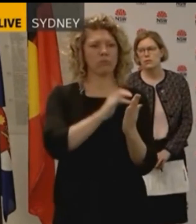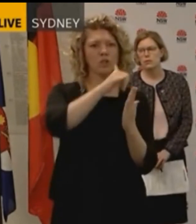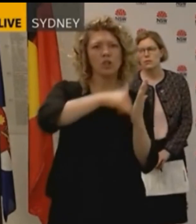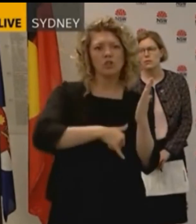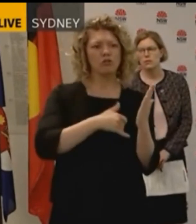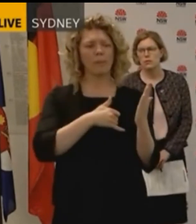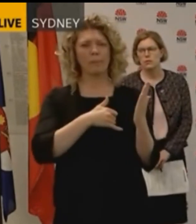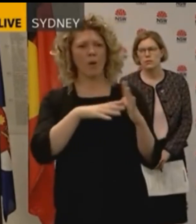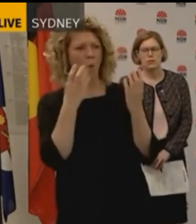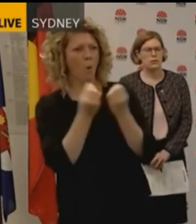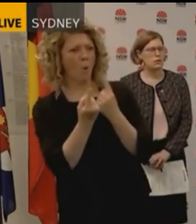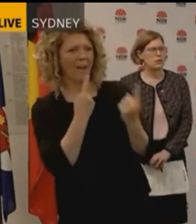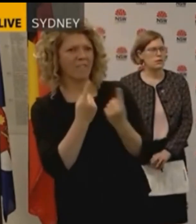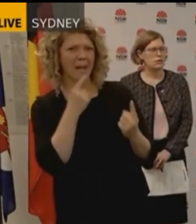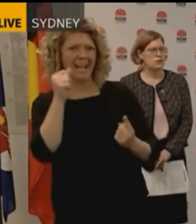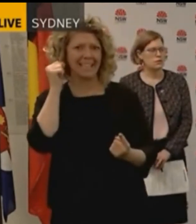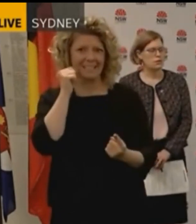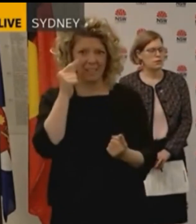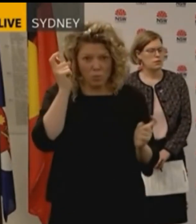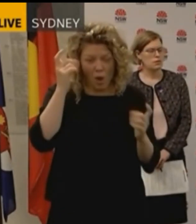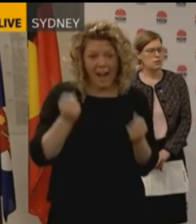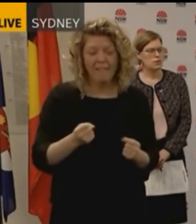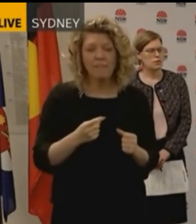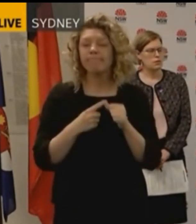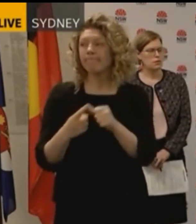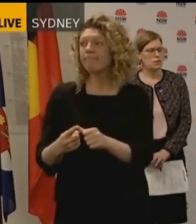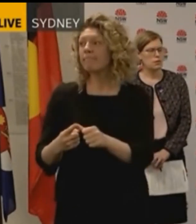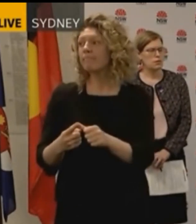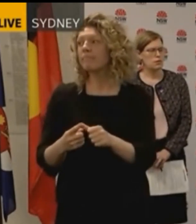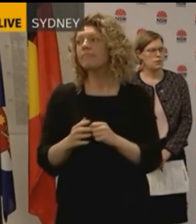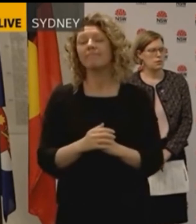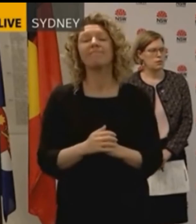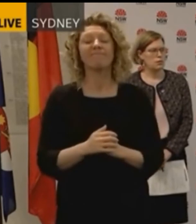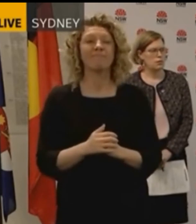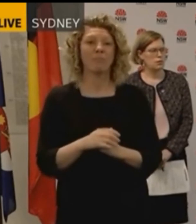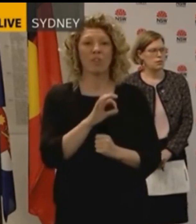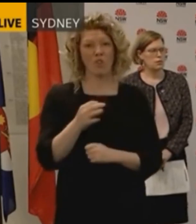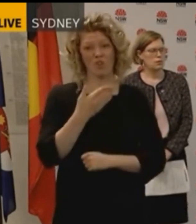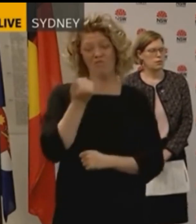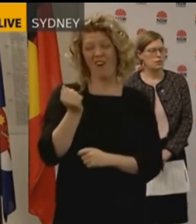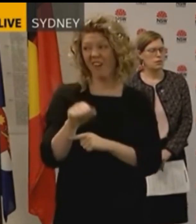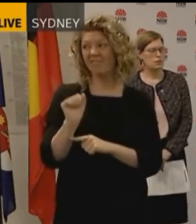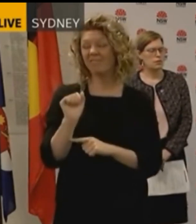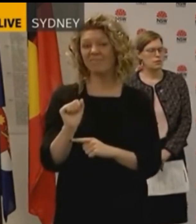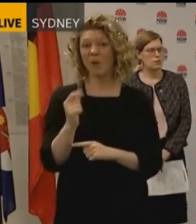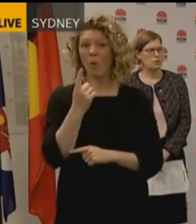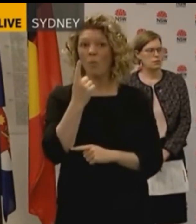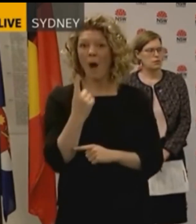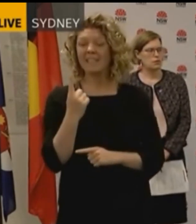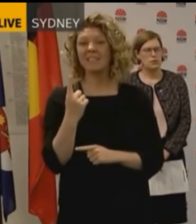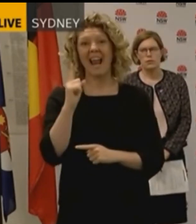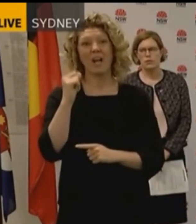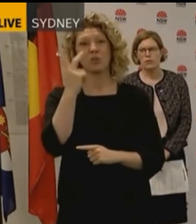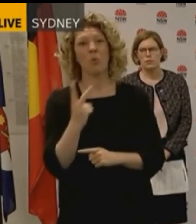concerning your personal details yesterday afternoon? Yeah, suffice to say, it hasn't been pleasant, and unfortunately, it didn't happen once, but